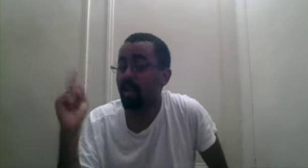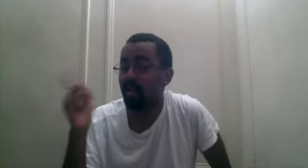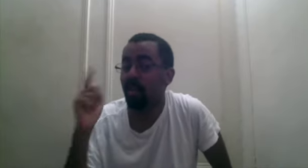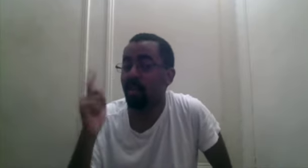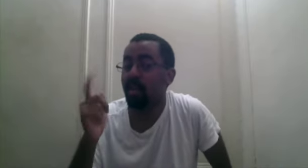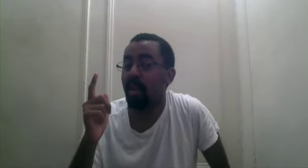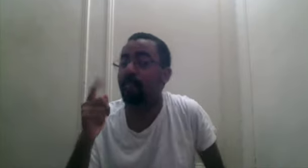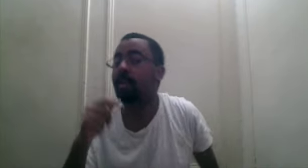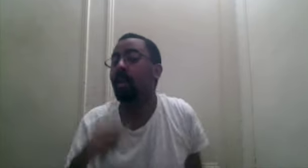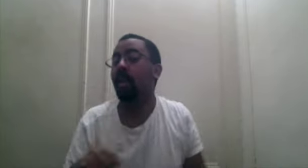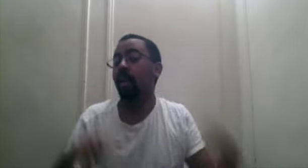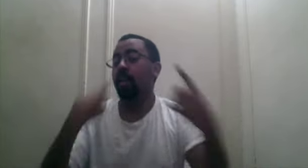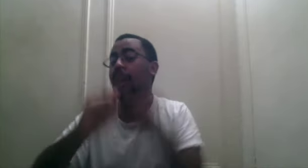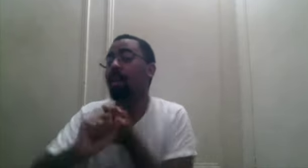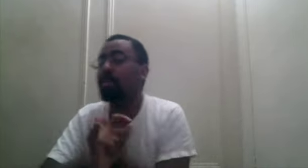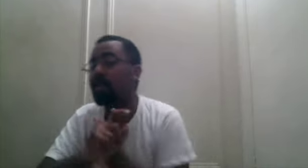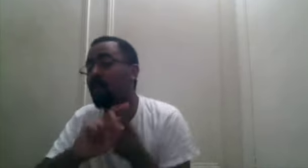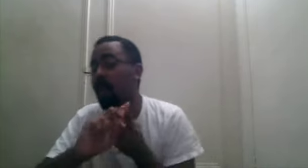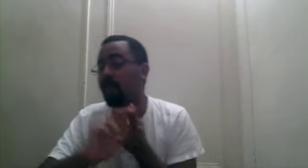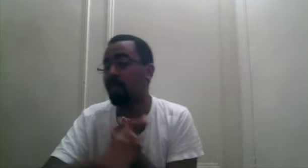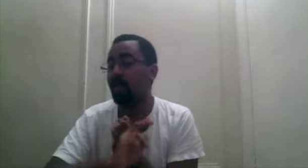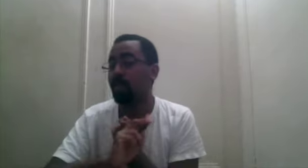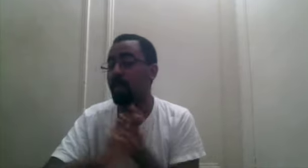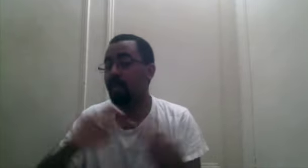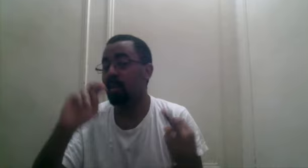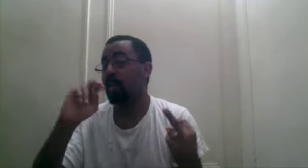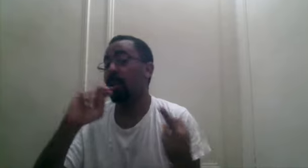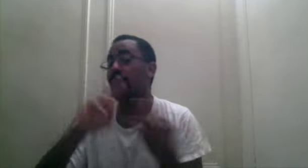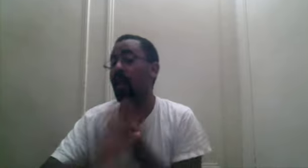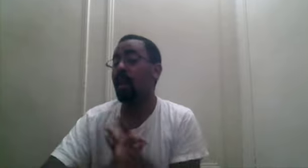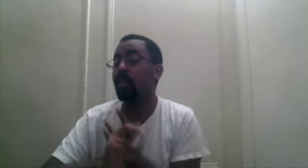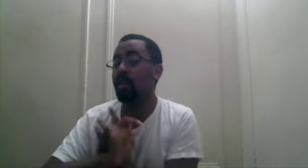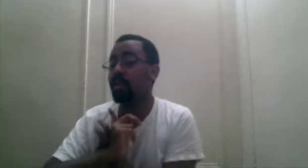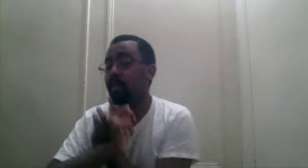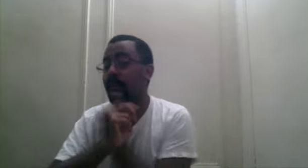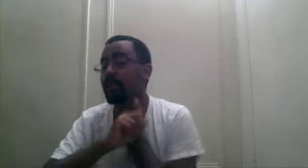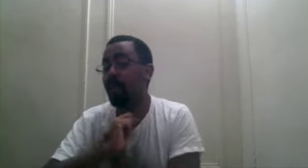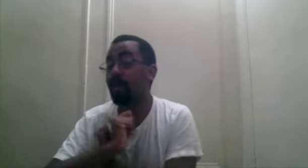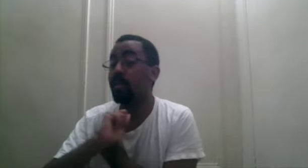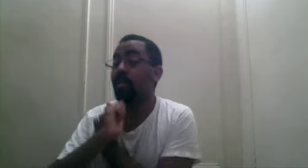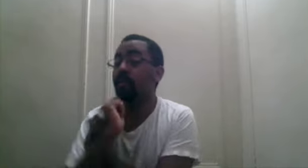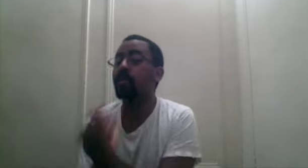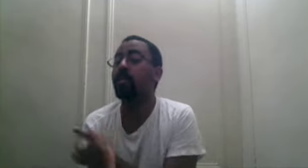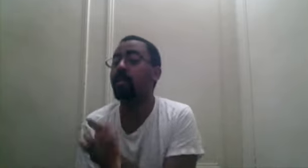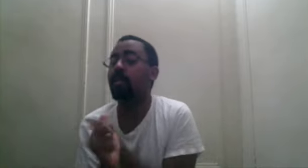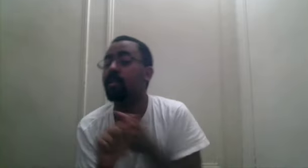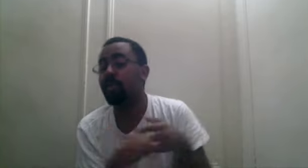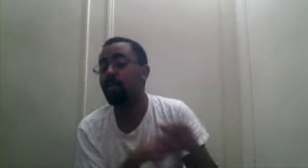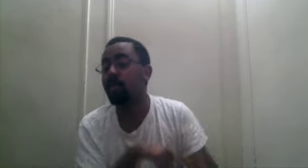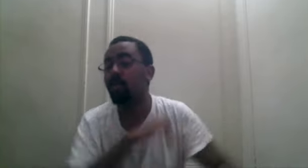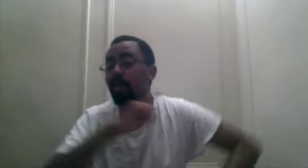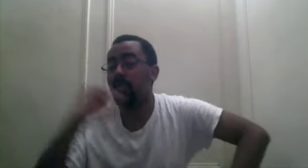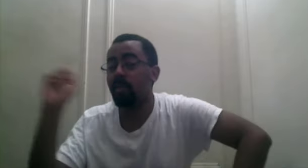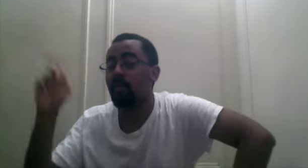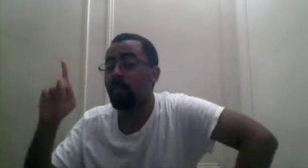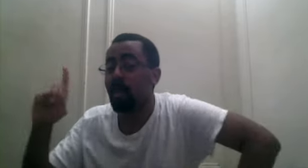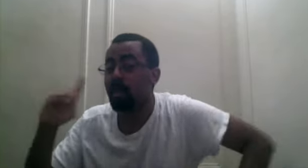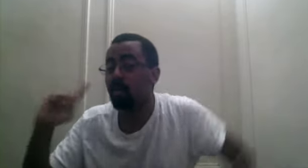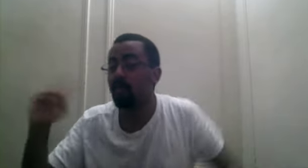this is what I want to happen. Kaido's coming after Dolphamingo. If Kaido kills Dolphamingo, the first thing he's going to do is go after Luffy because Luffy